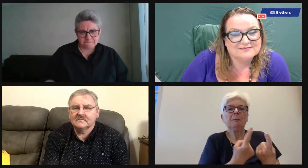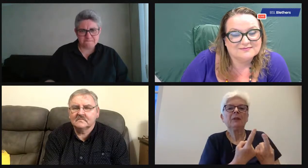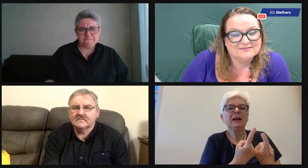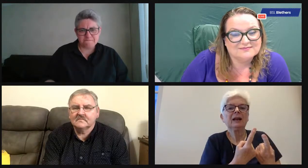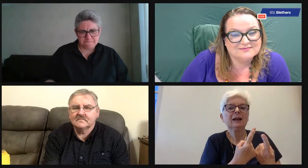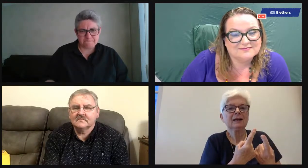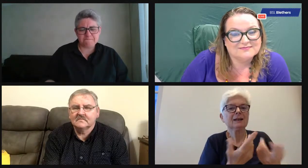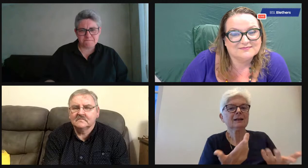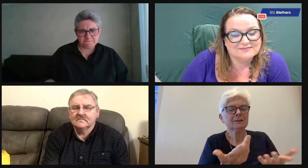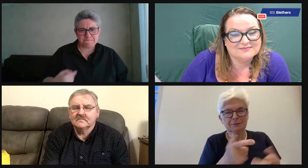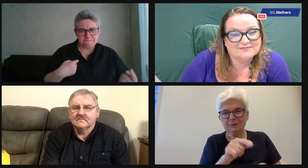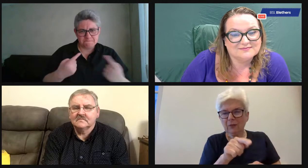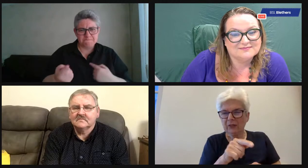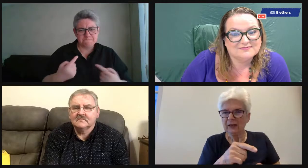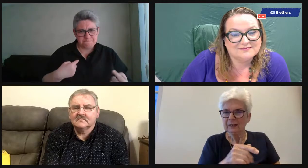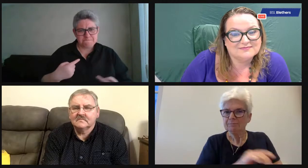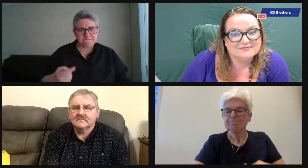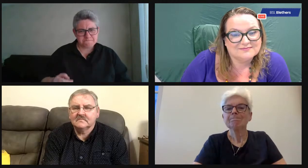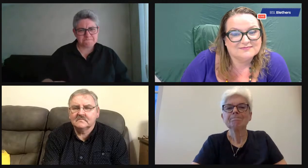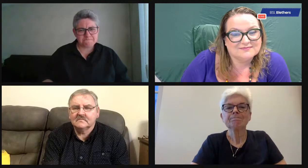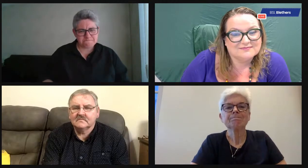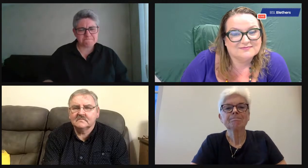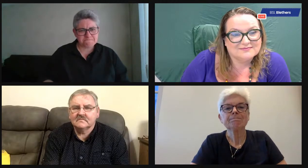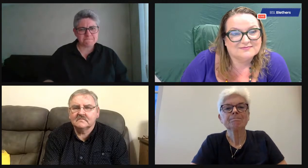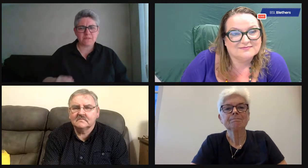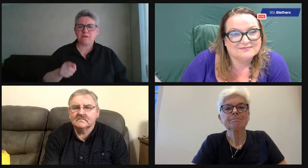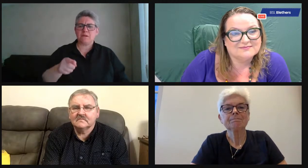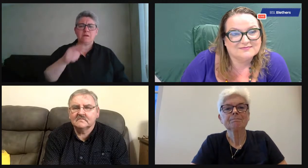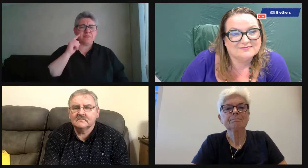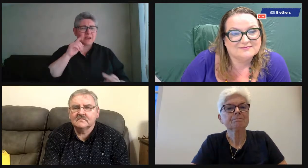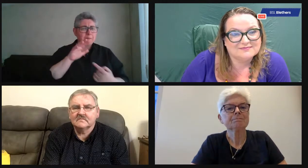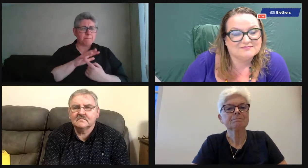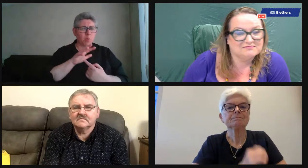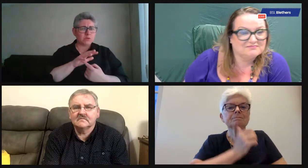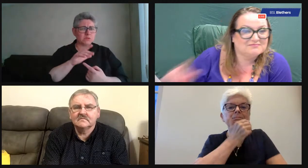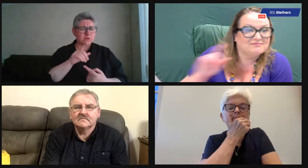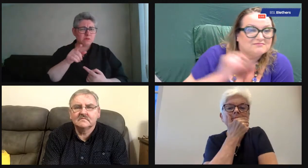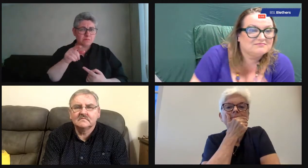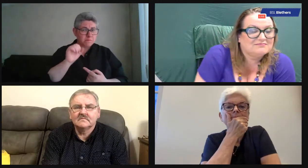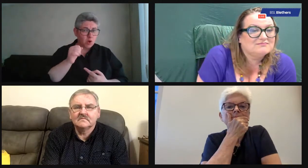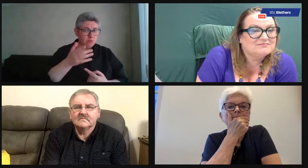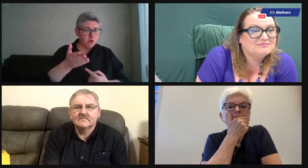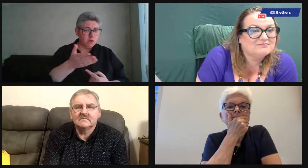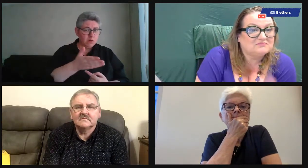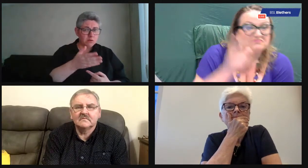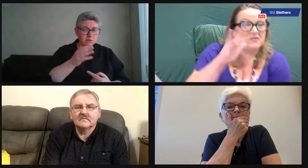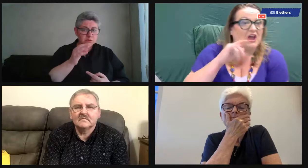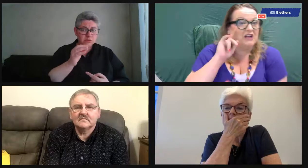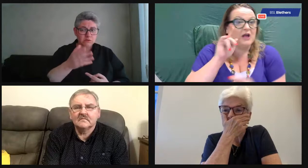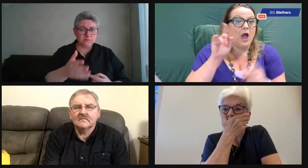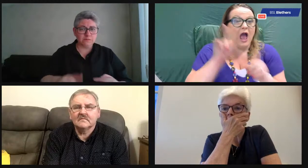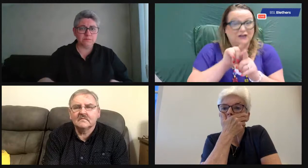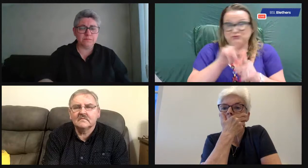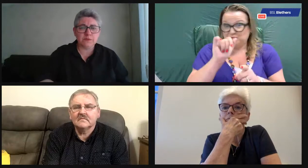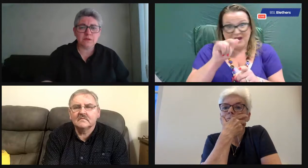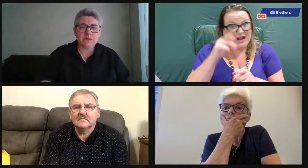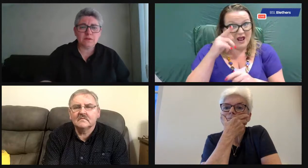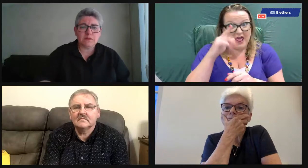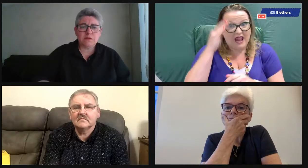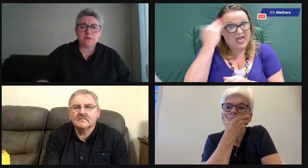do. So you're volunteering, you're giving your time, but you'll get something back, most definitely. Moira, what would you